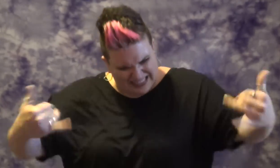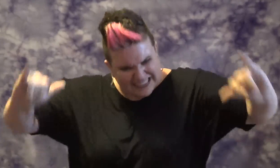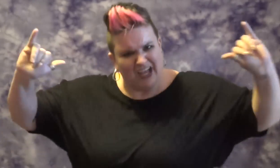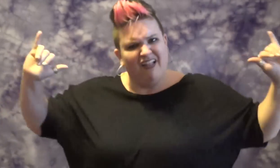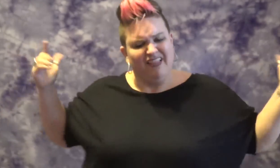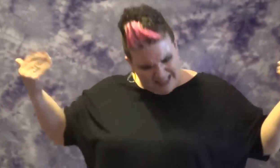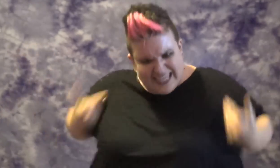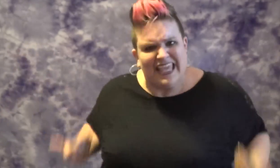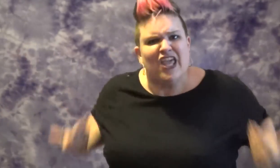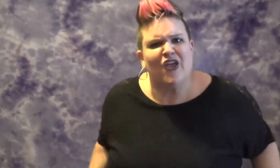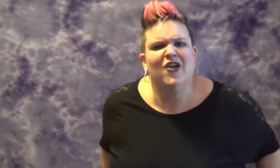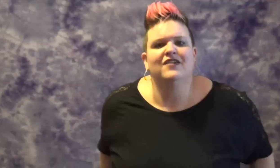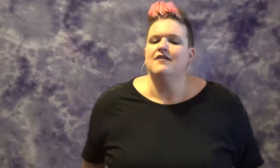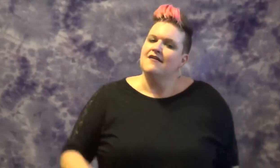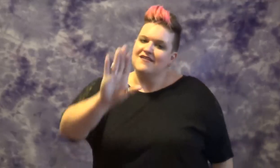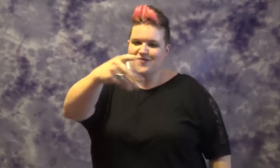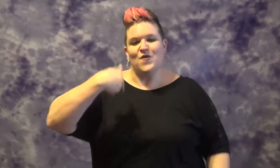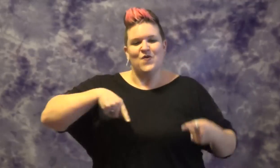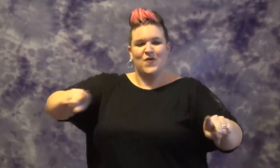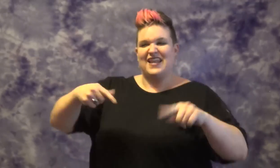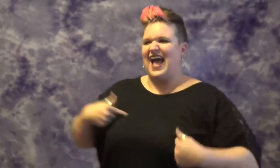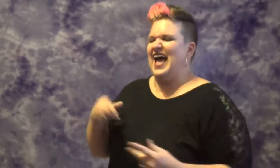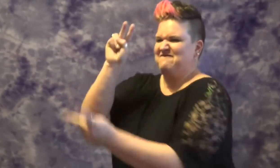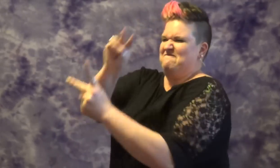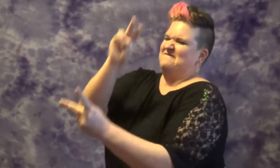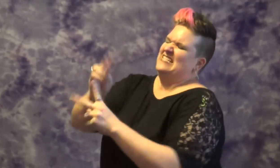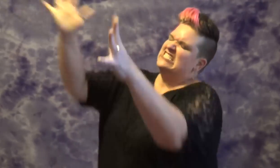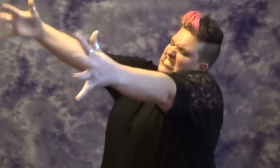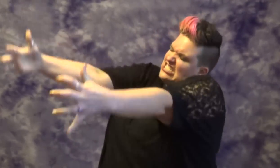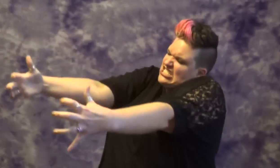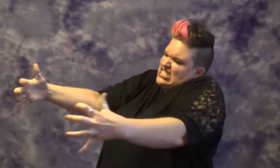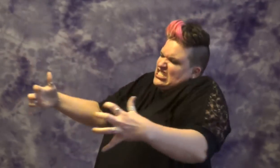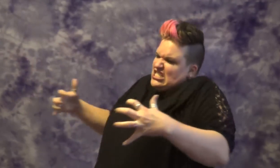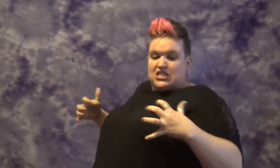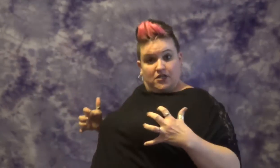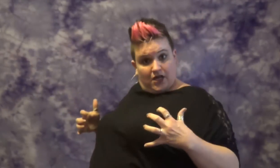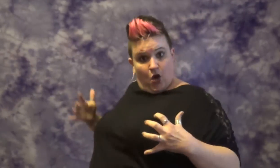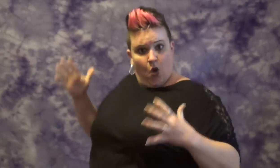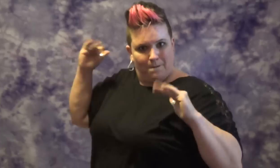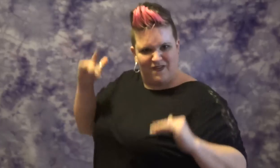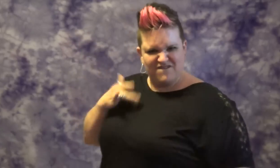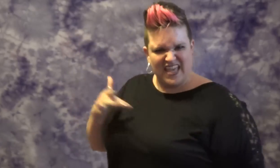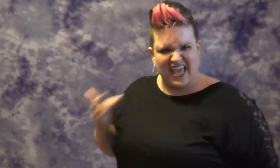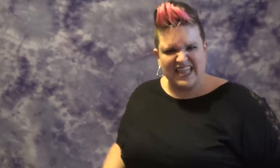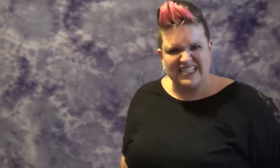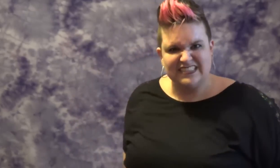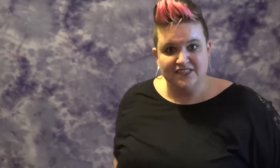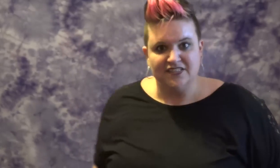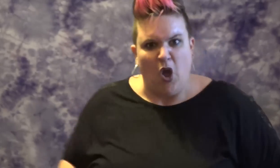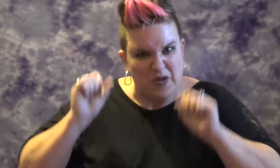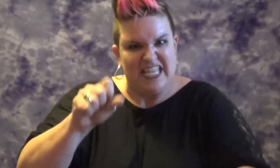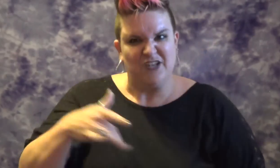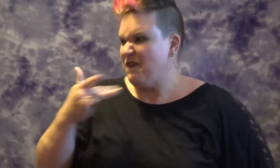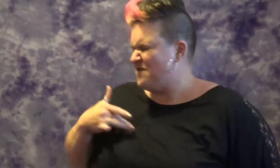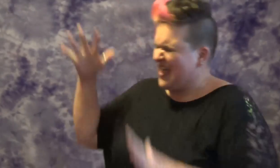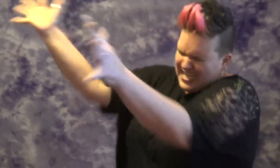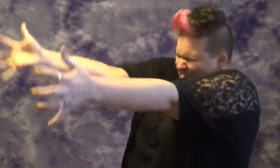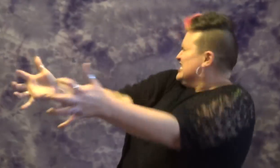Every time I stretch my nose down someone else's back. hope you feel it. Well, can you feel it?